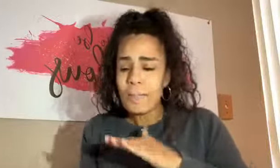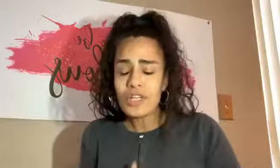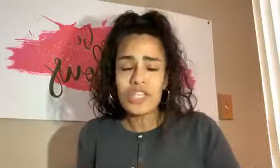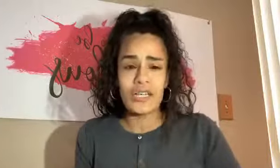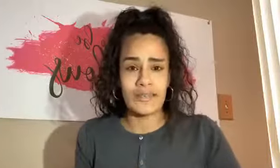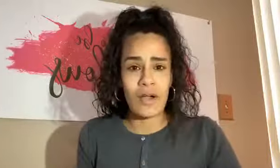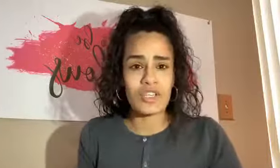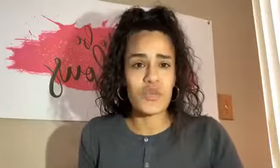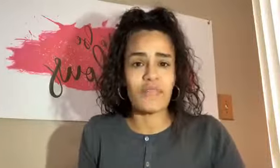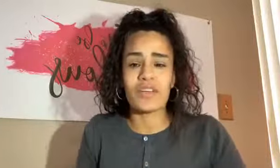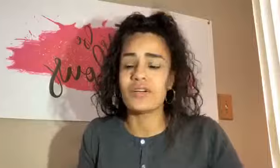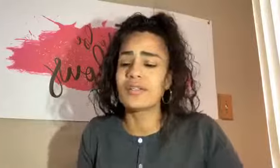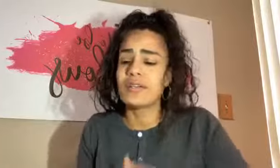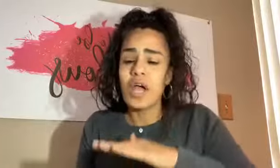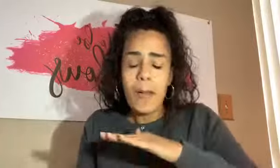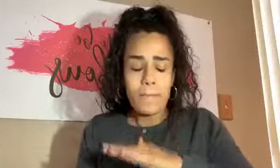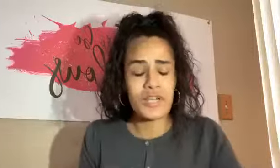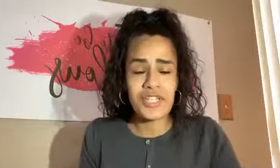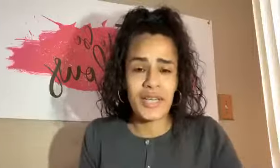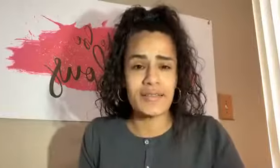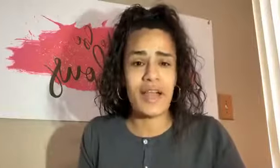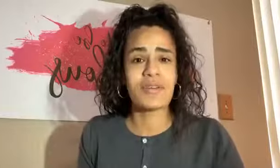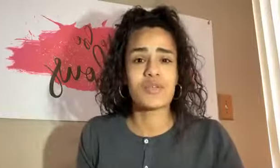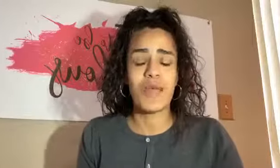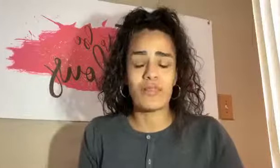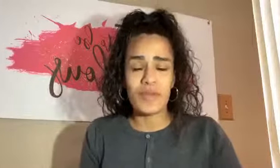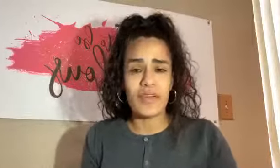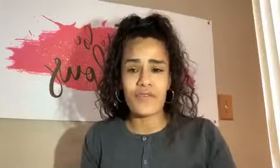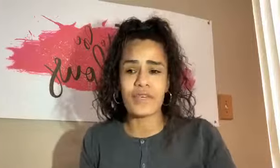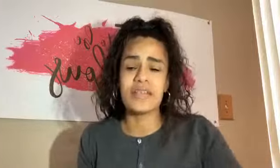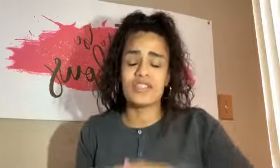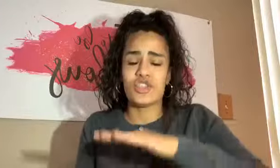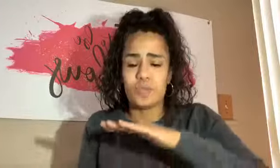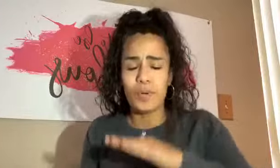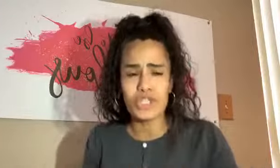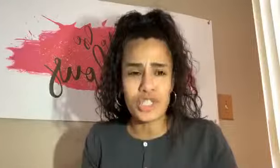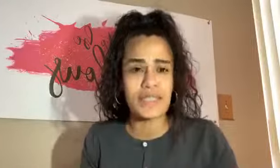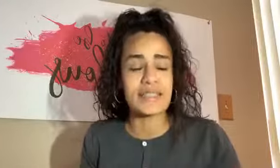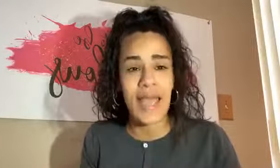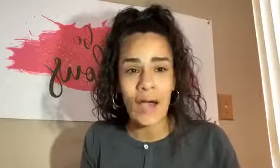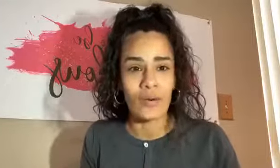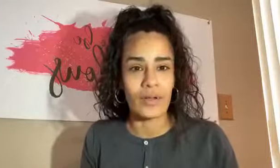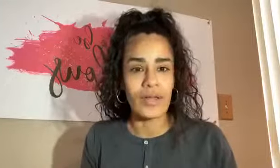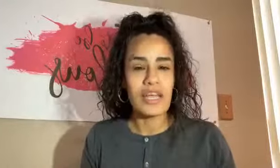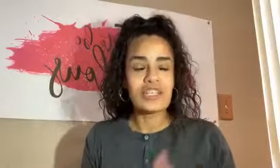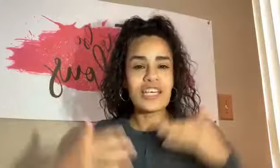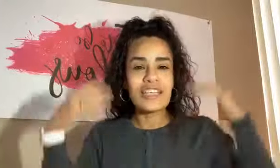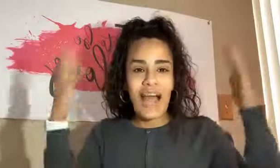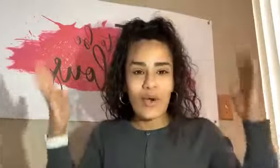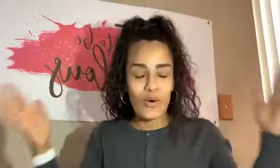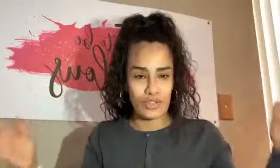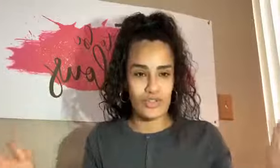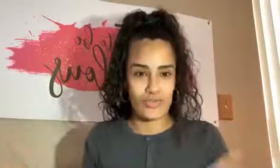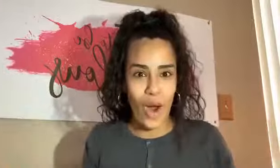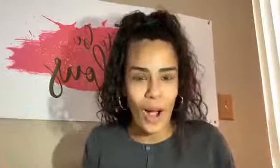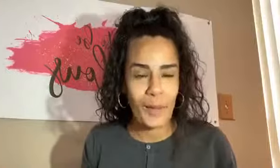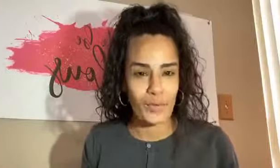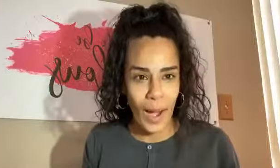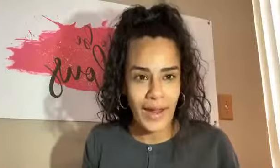Pushing it down because we have to cook dinner. Pushing it down because we have to be there for the kids and just pushing it down to not cause drama, right?